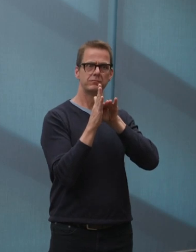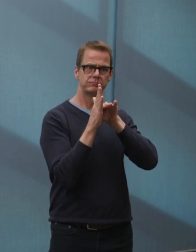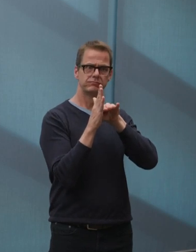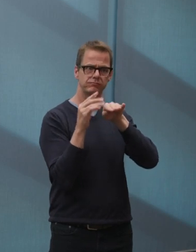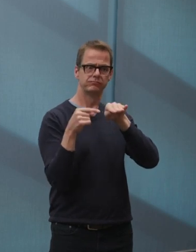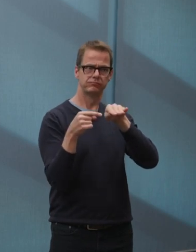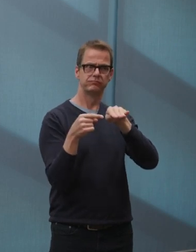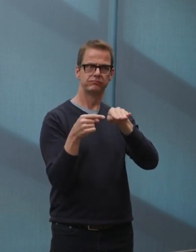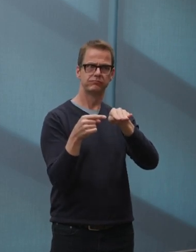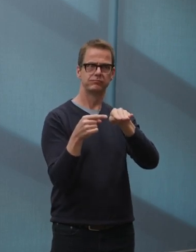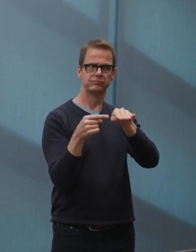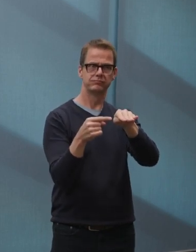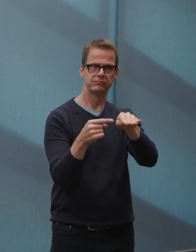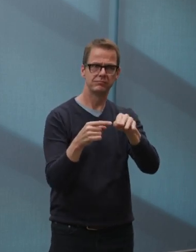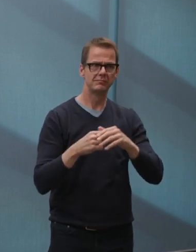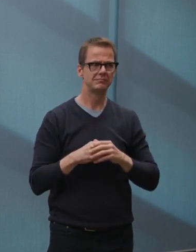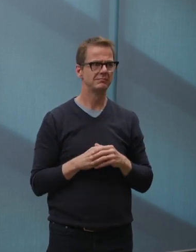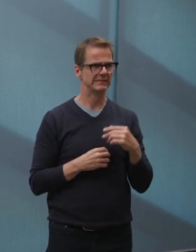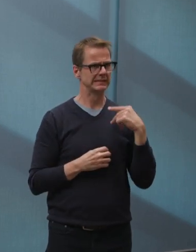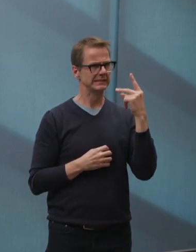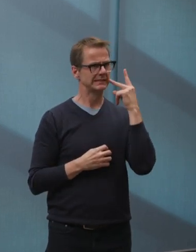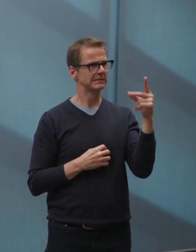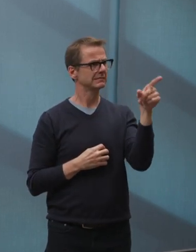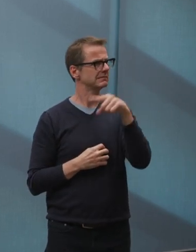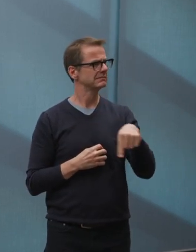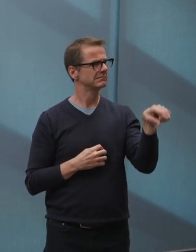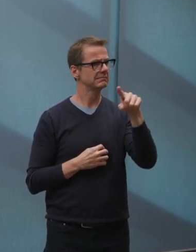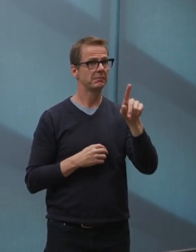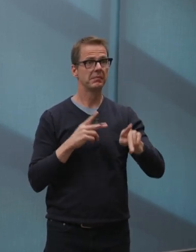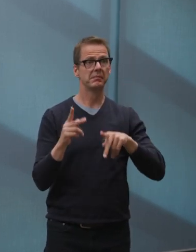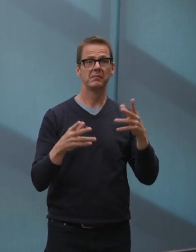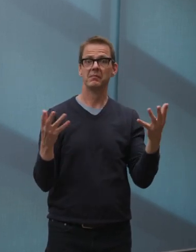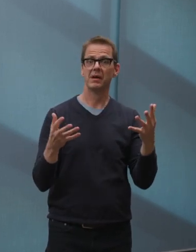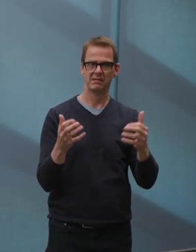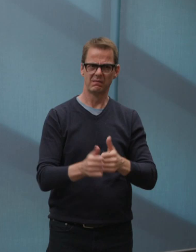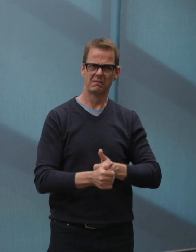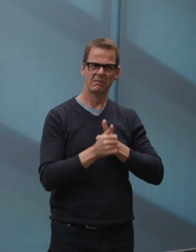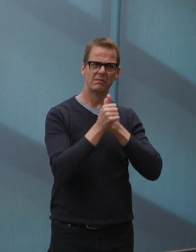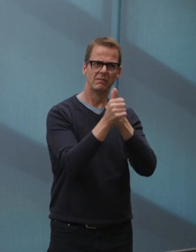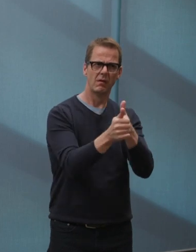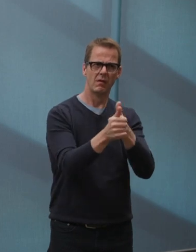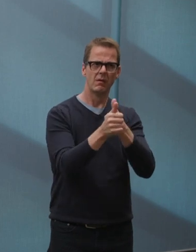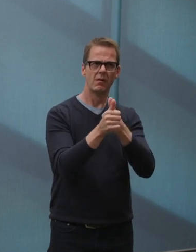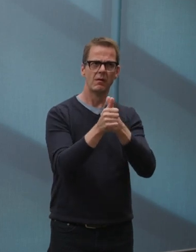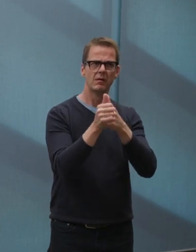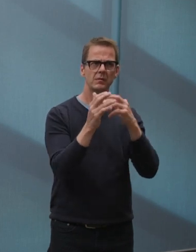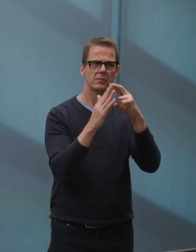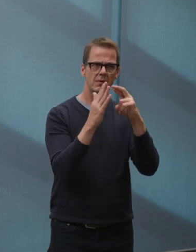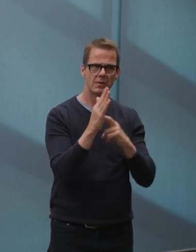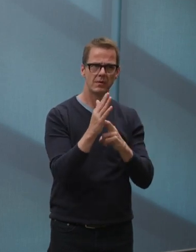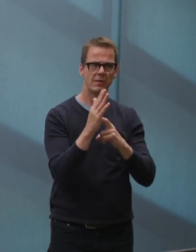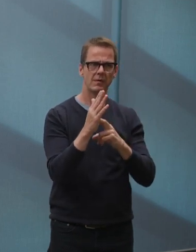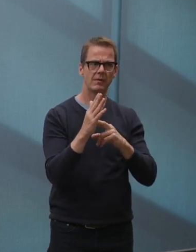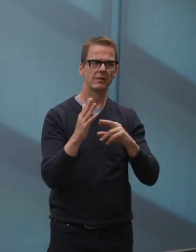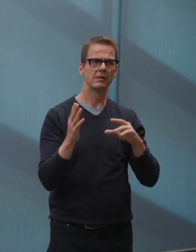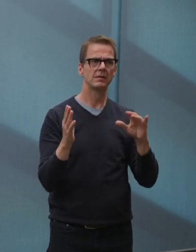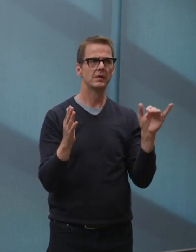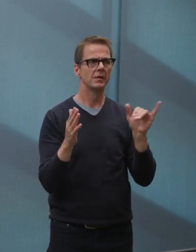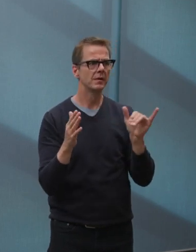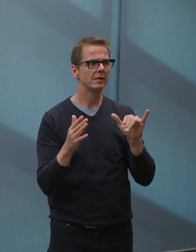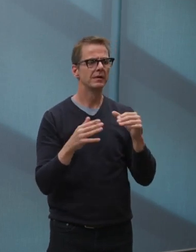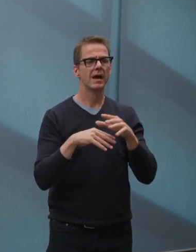mass gatherings restrictions across the city, as well as with non-essential business closures. And with the number of